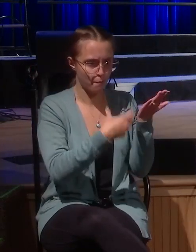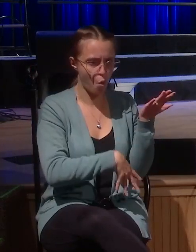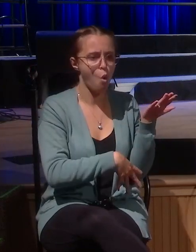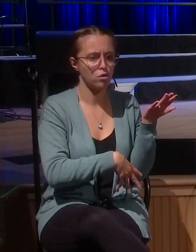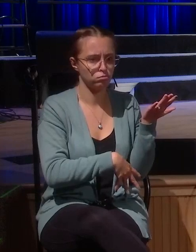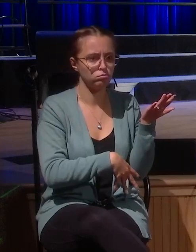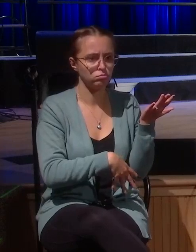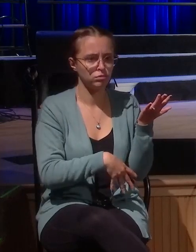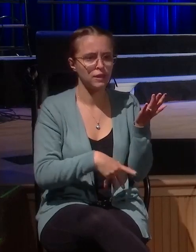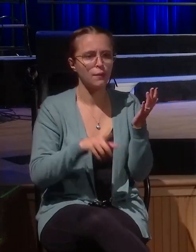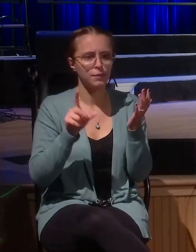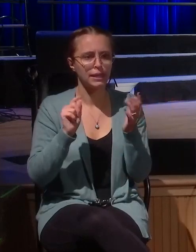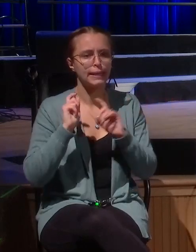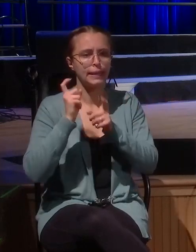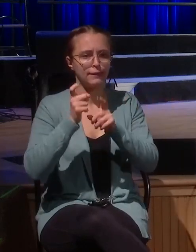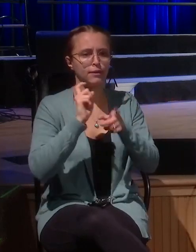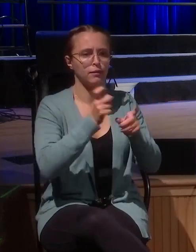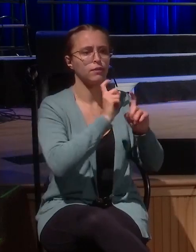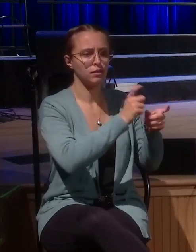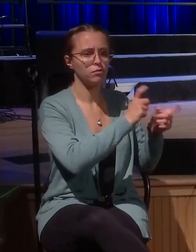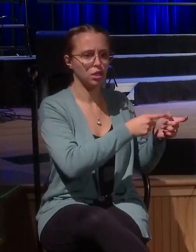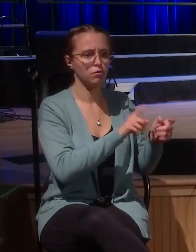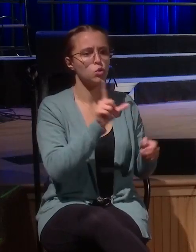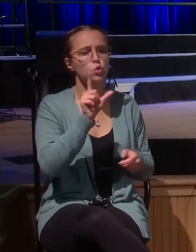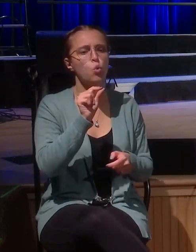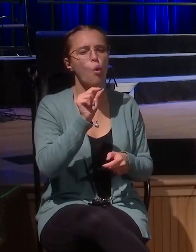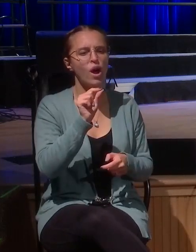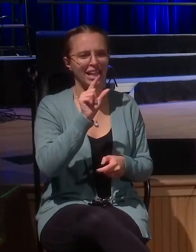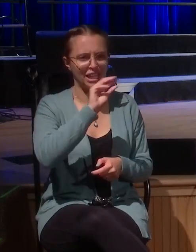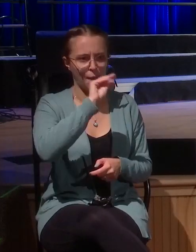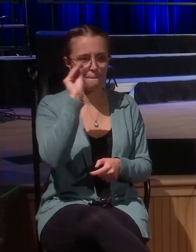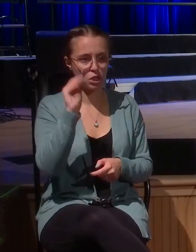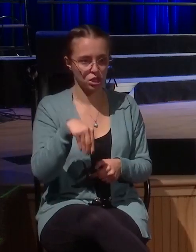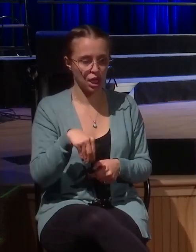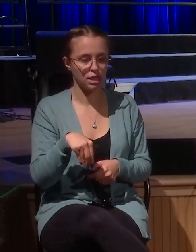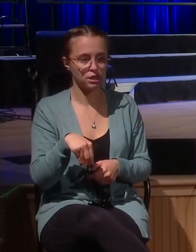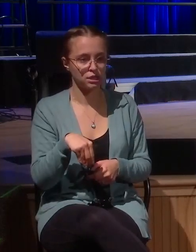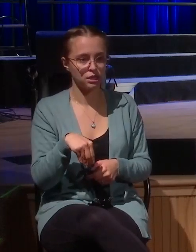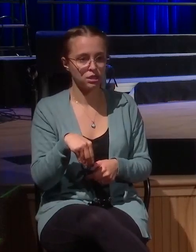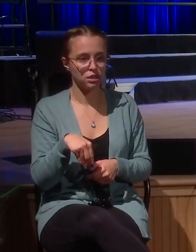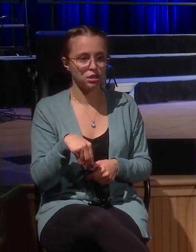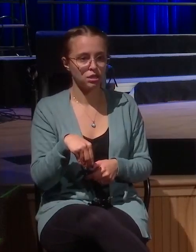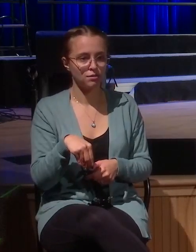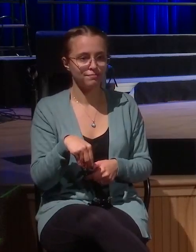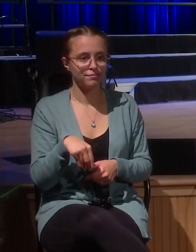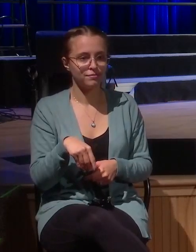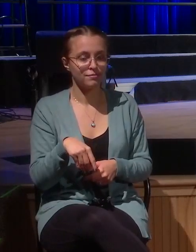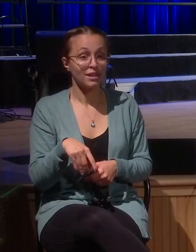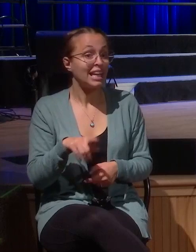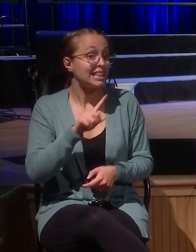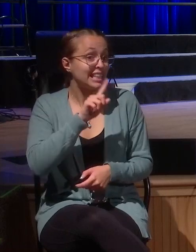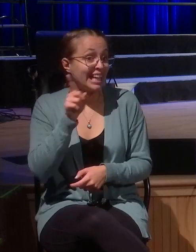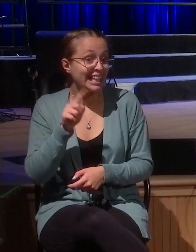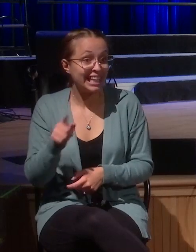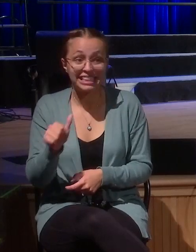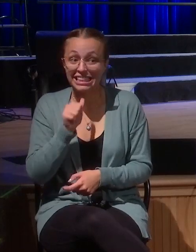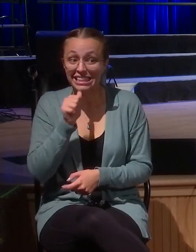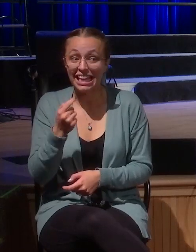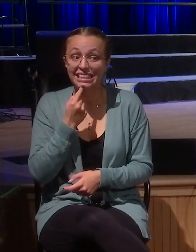community that you thought were important. 20%, he says. But I'm not going to do that. And he doesn't say, when I die, Lord, I'm going to give half to the poor. But here and now, right